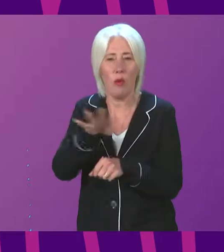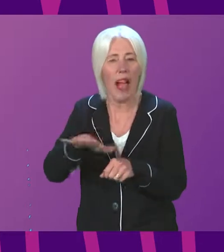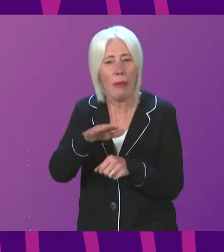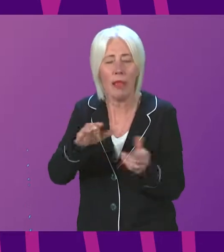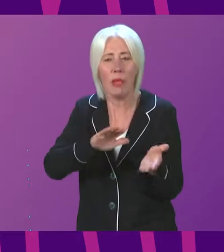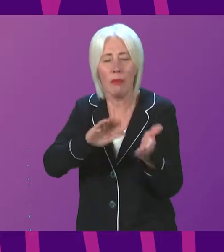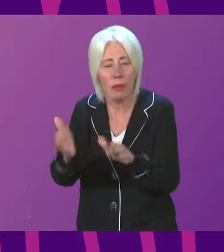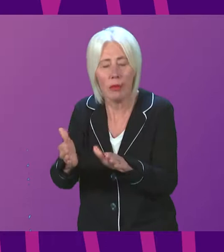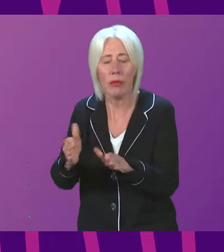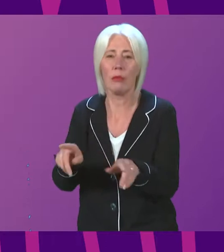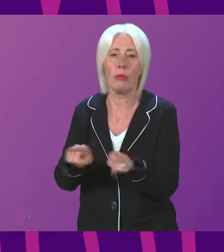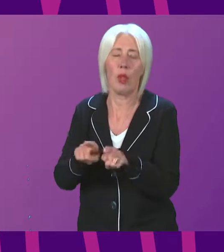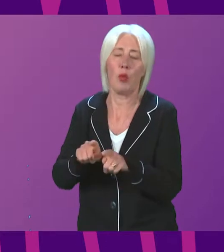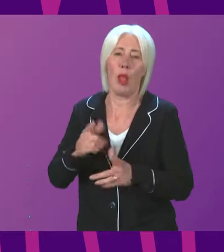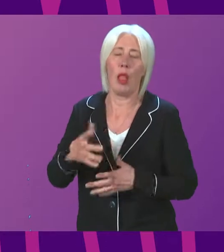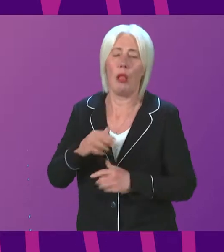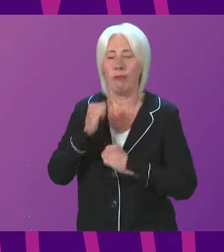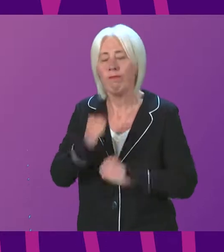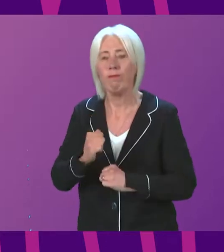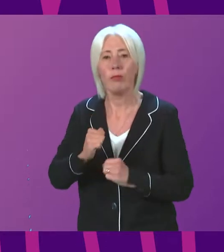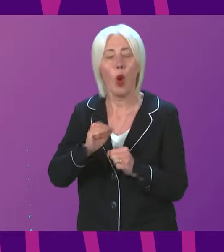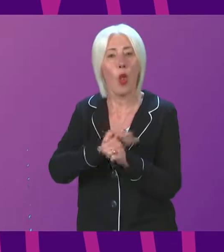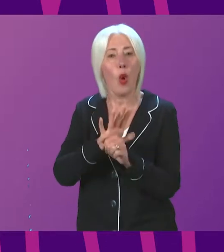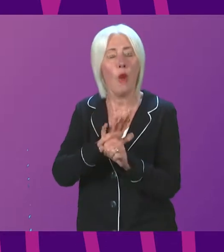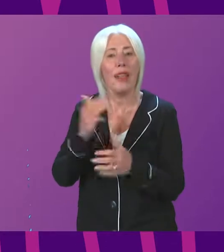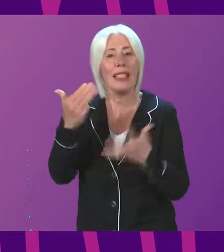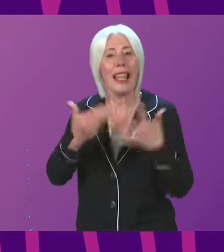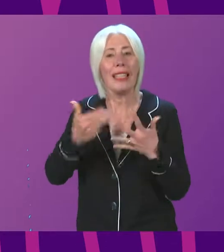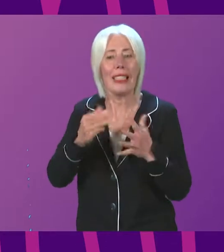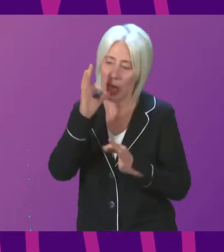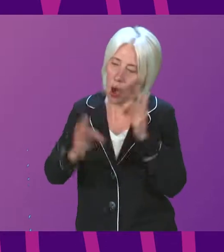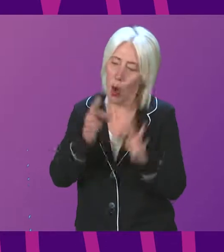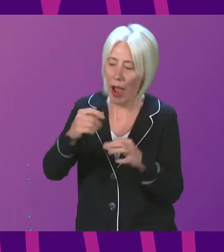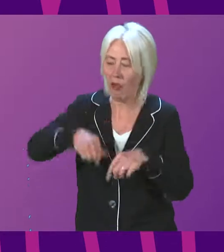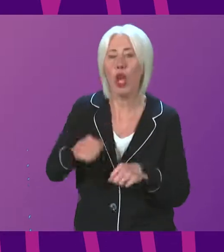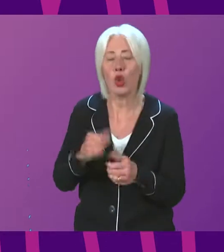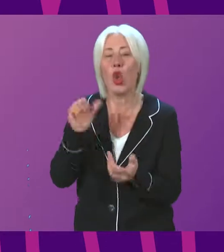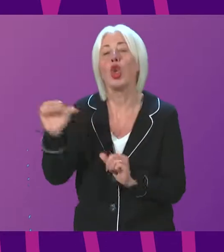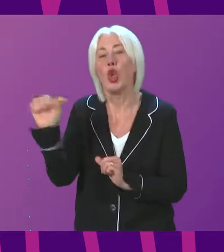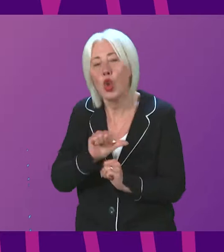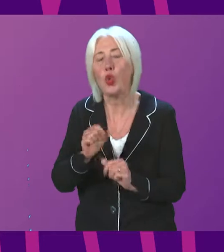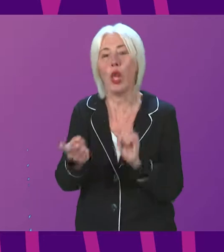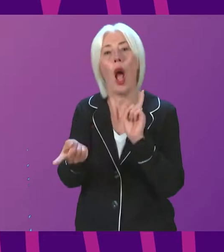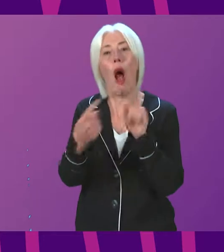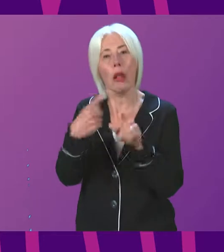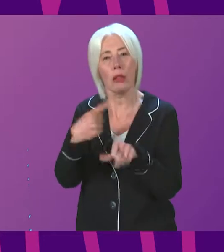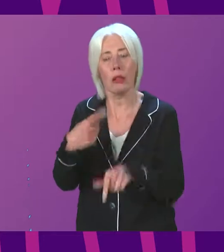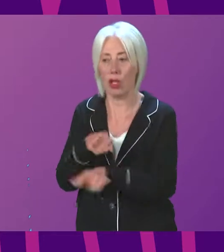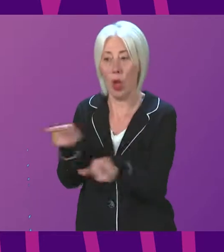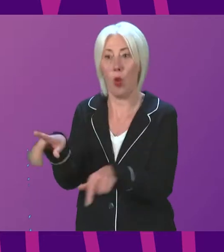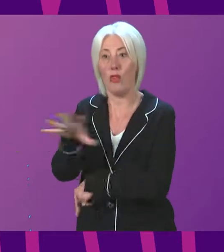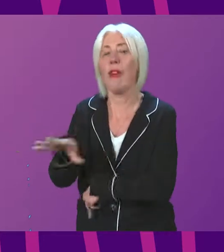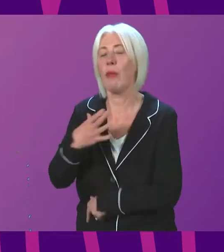repeat my conviction that the Covid-19 Inquiry in Scotland should help to provide the answers for which these individuals search.